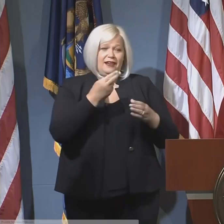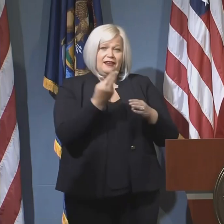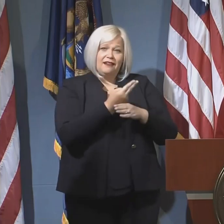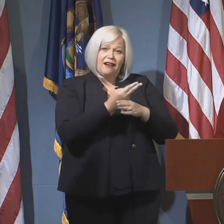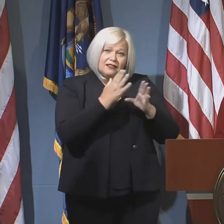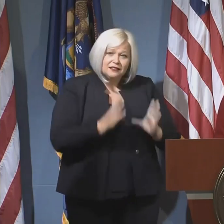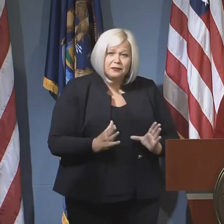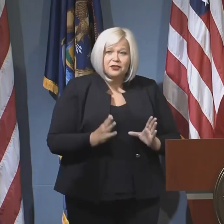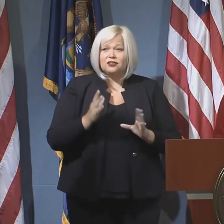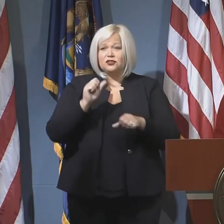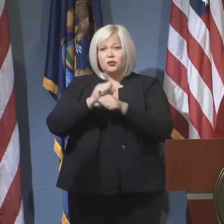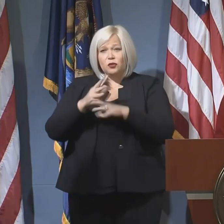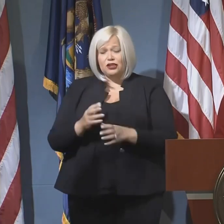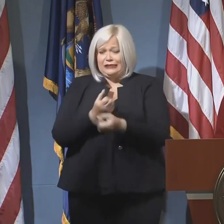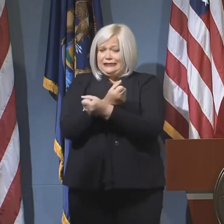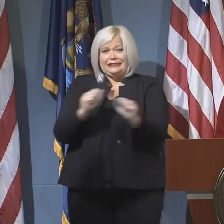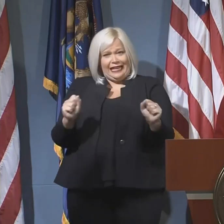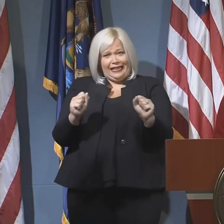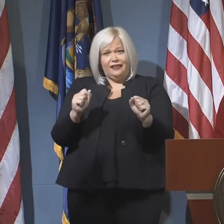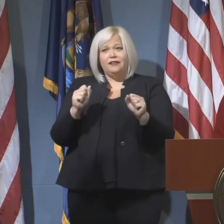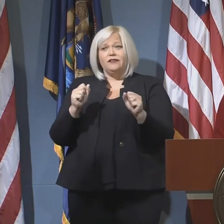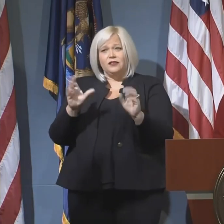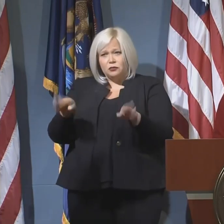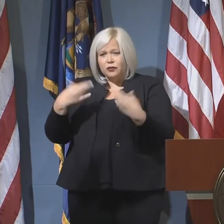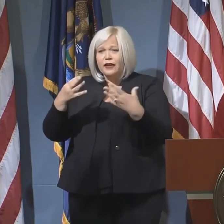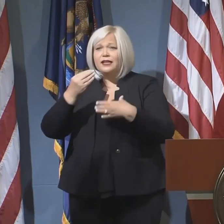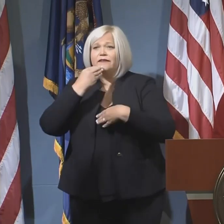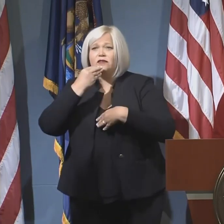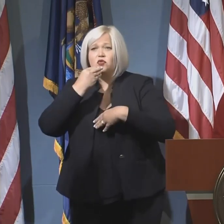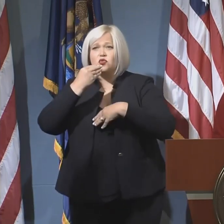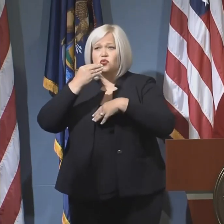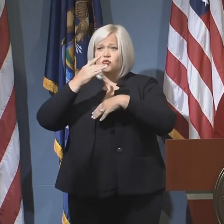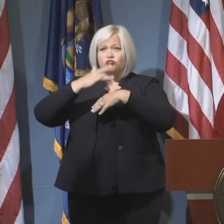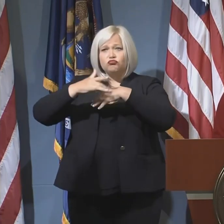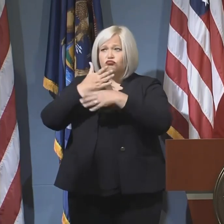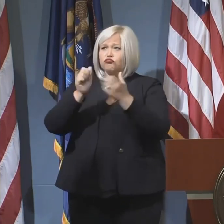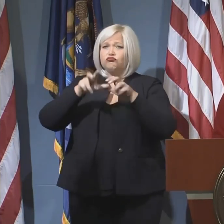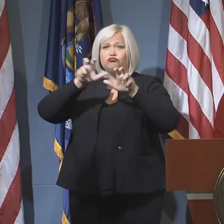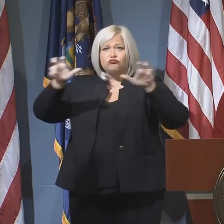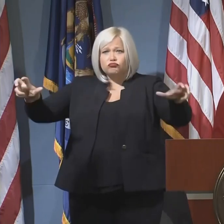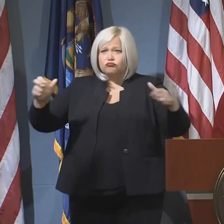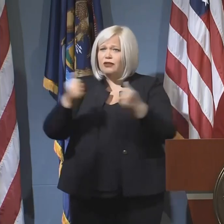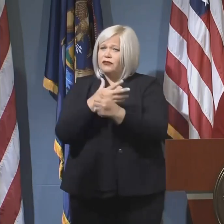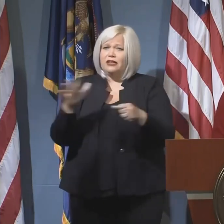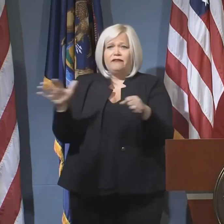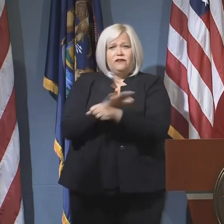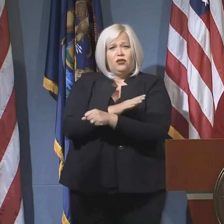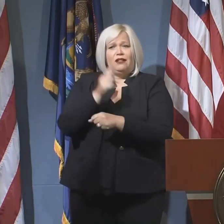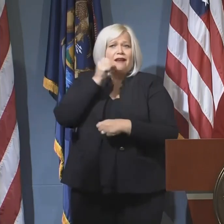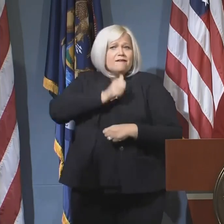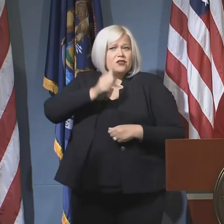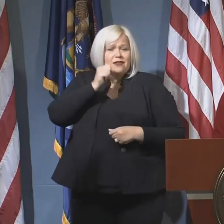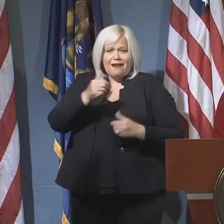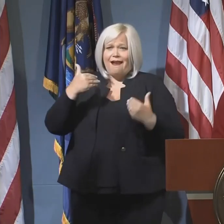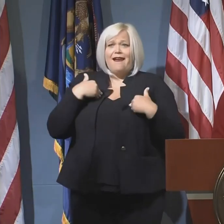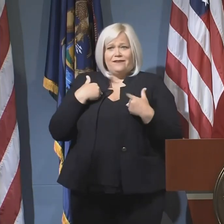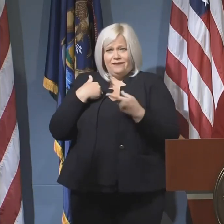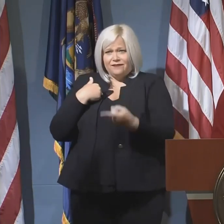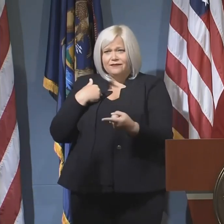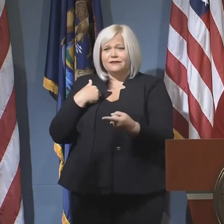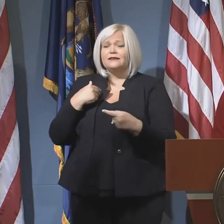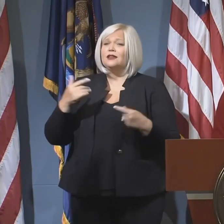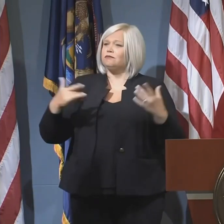stocking our shelves and continuing to provide food to our communities is what we do every day. We are excited for them to have the